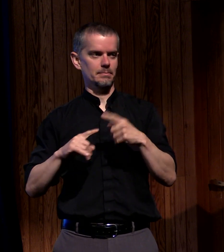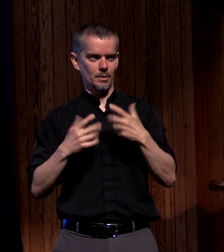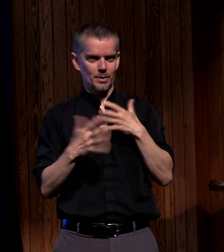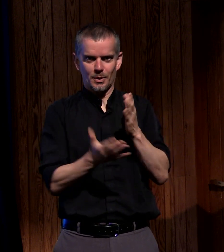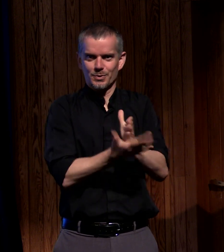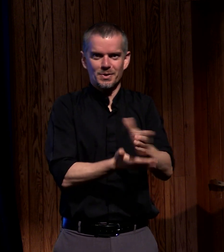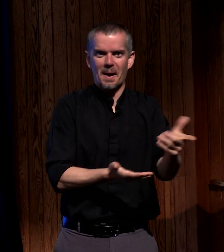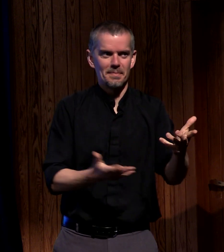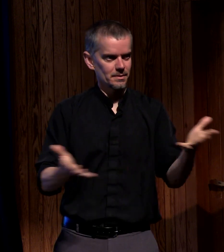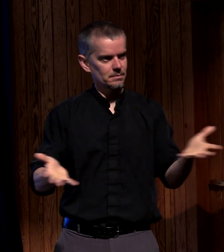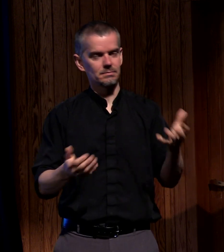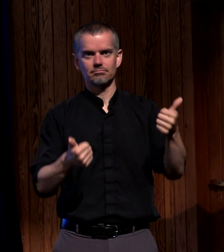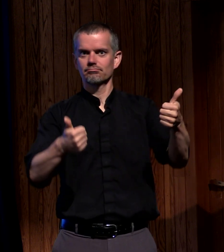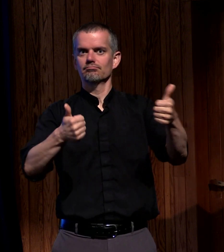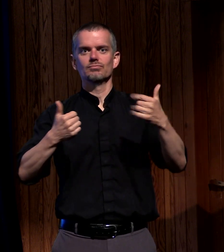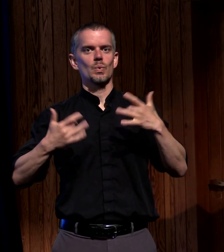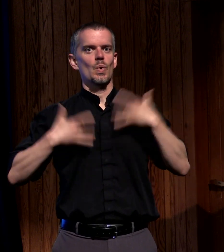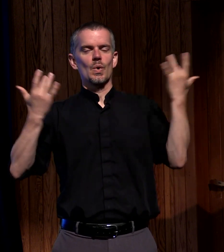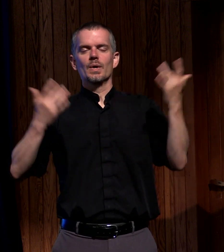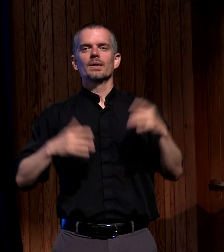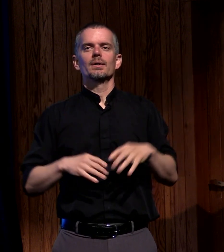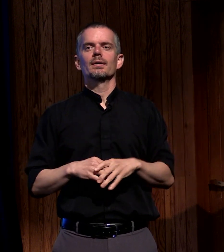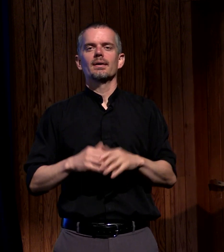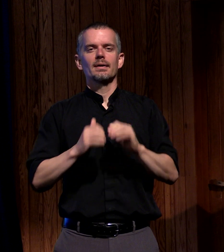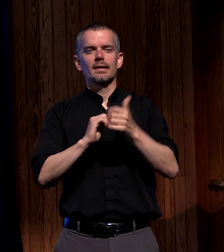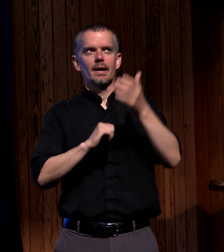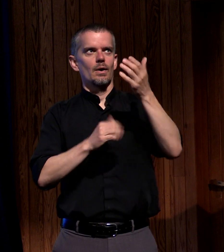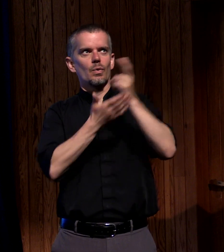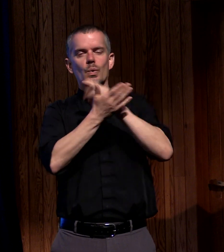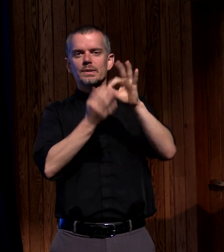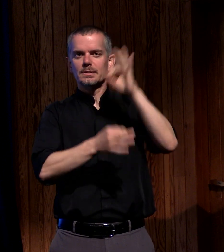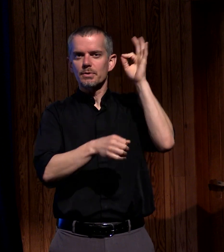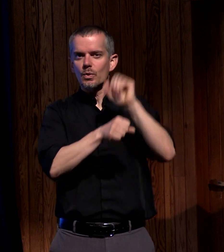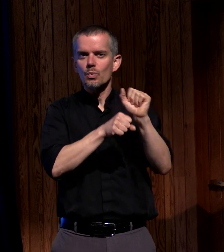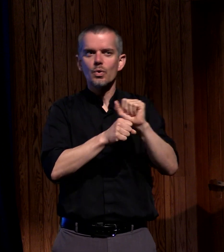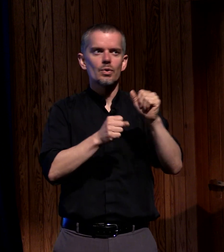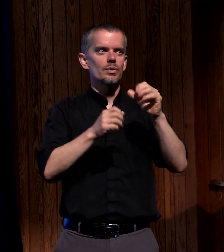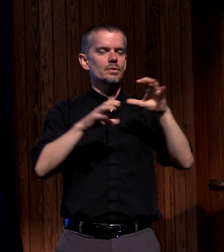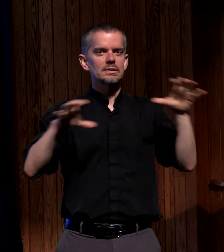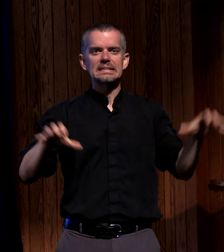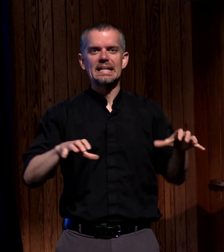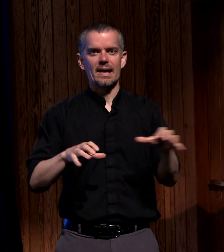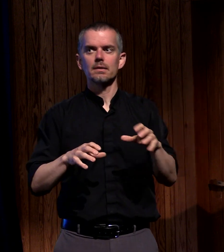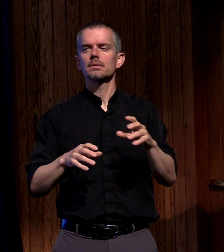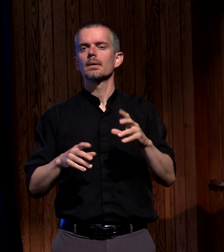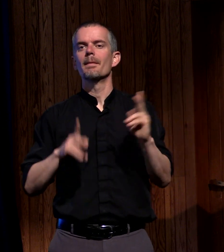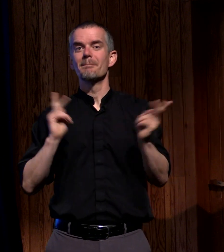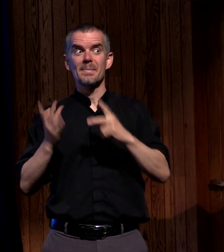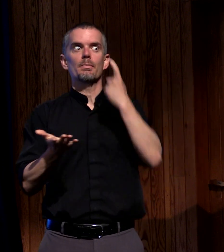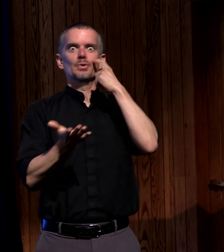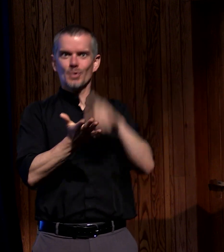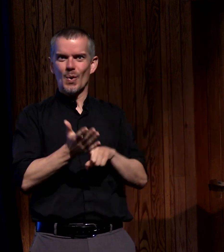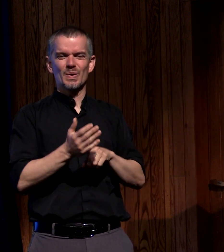the workings and manifestations of the Holy Spirit draw attention and point people to Jesus